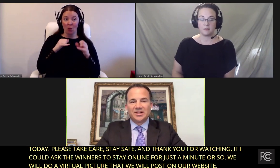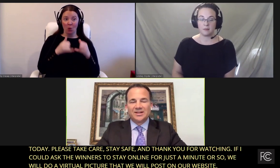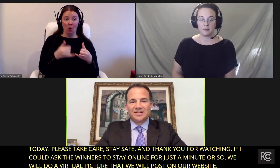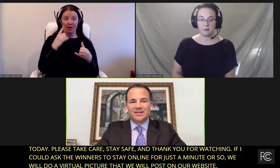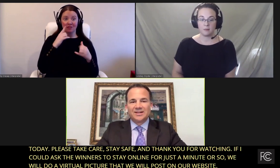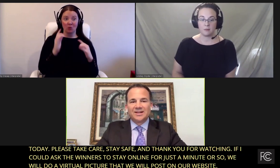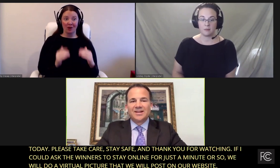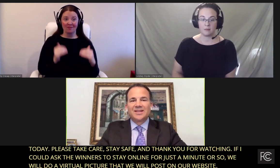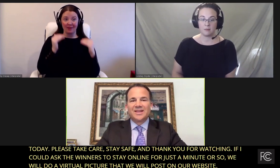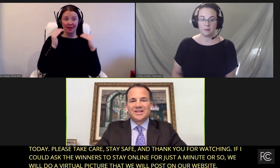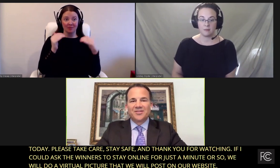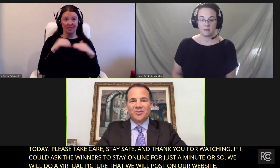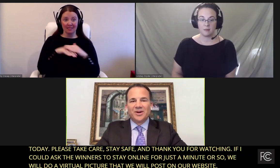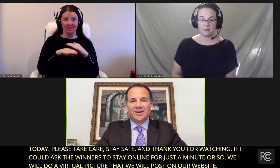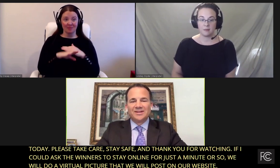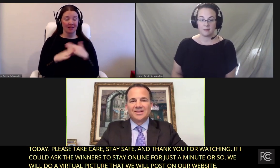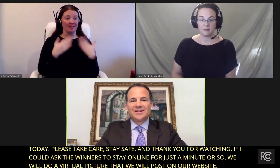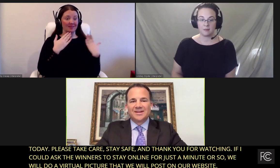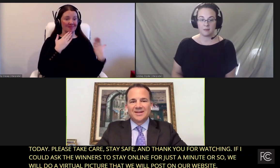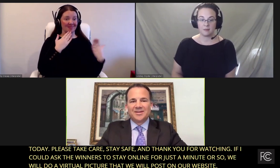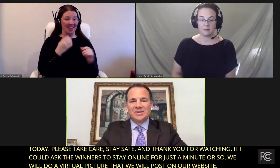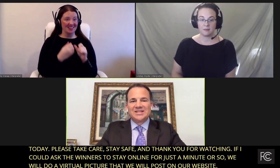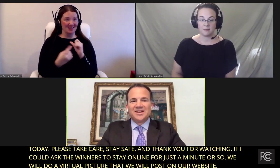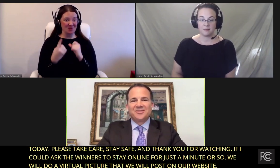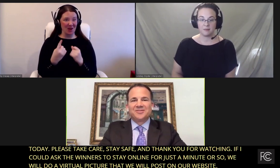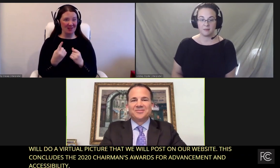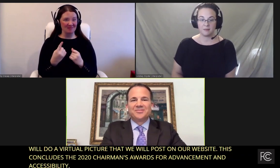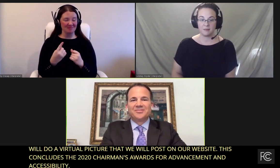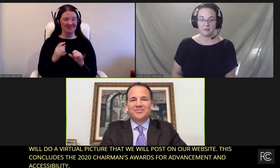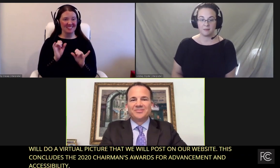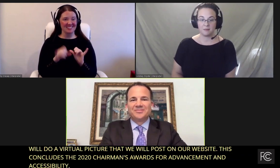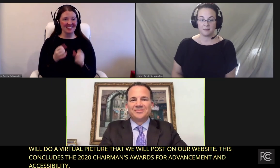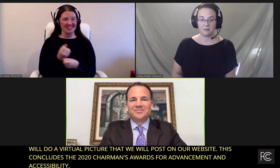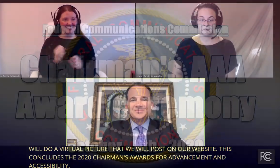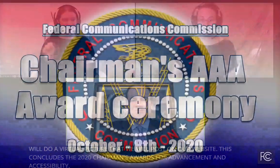Accessibility. Thanks, everyone. Be safe.